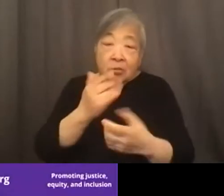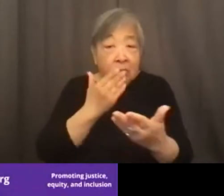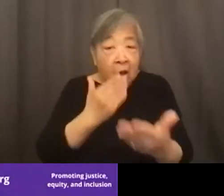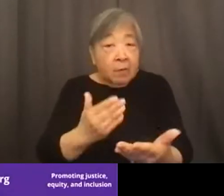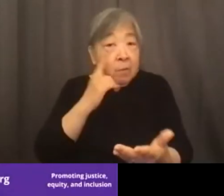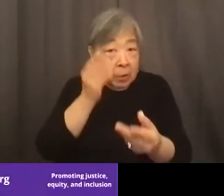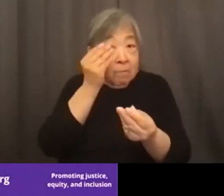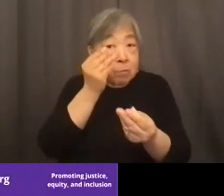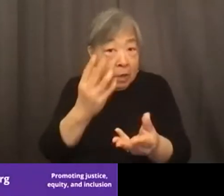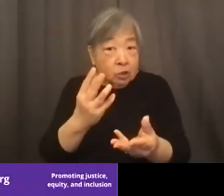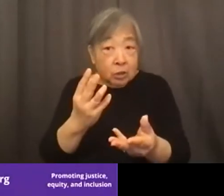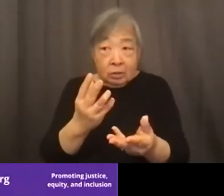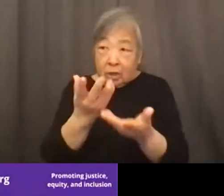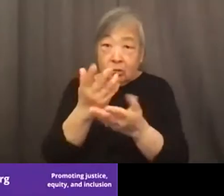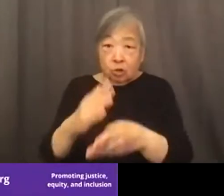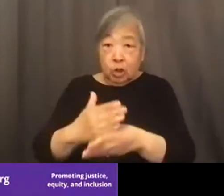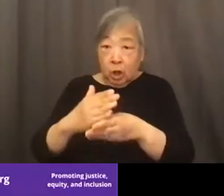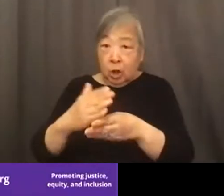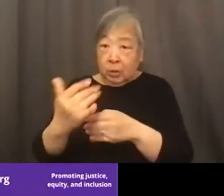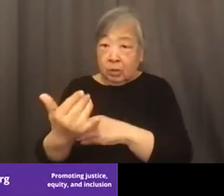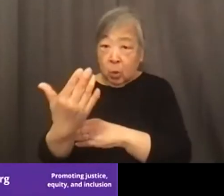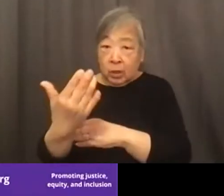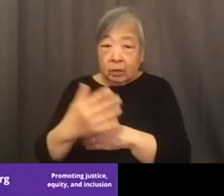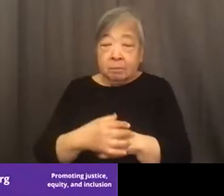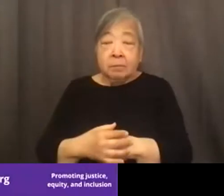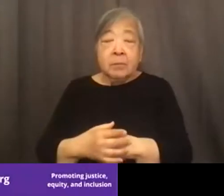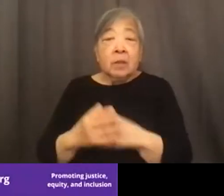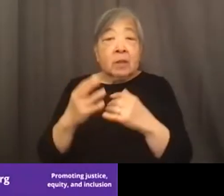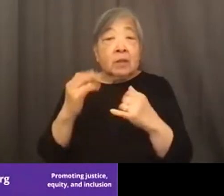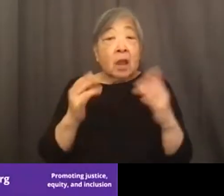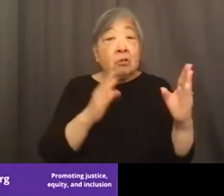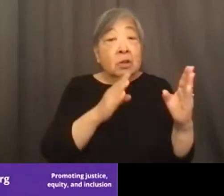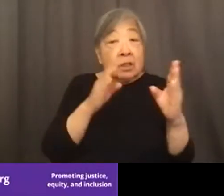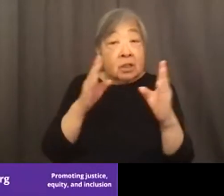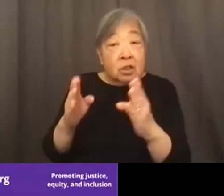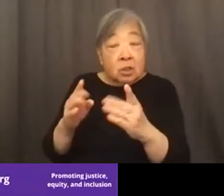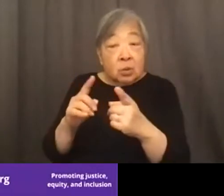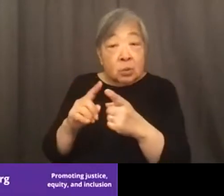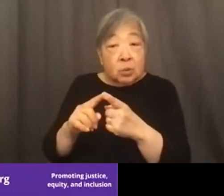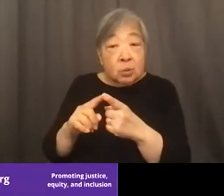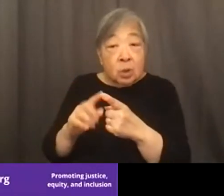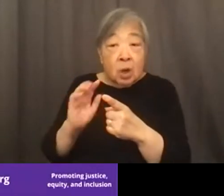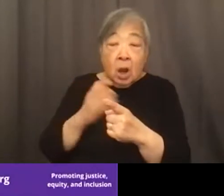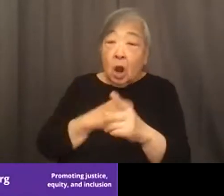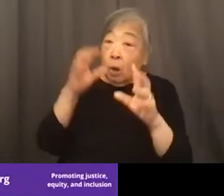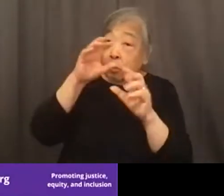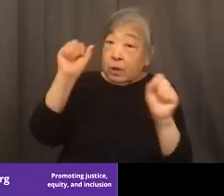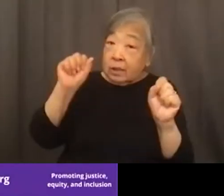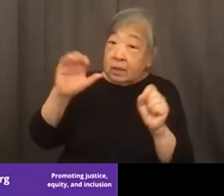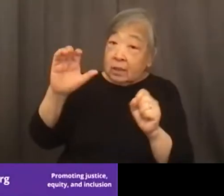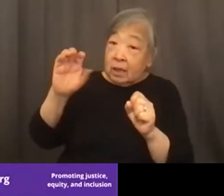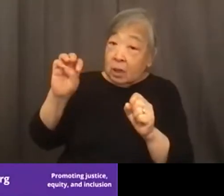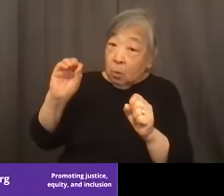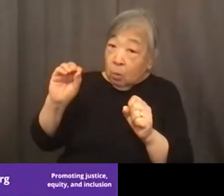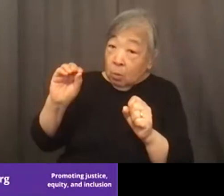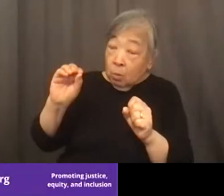provided this morning. I want to transition now over to our President and CEO at